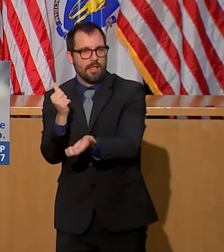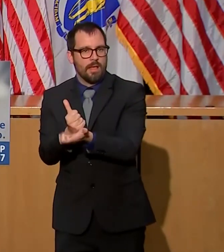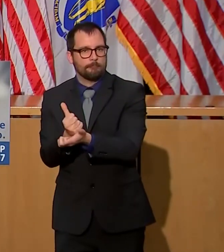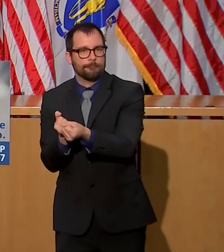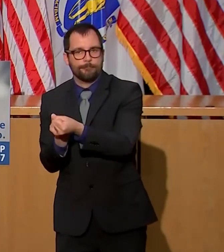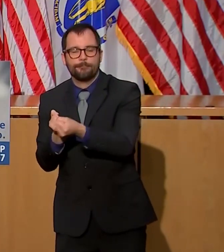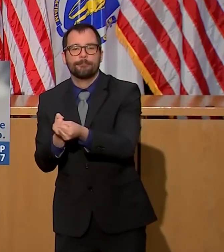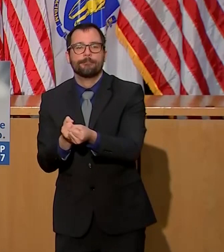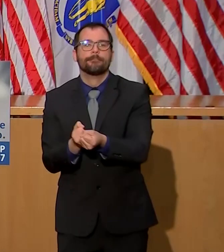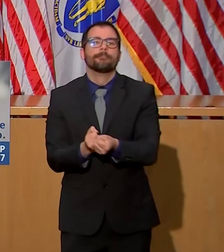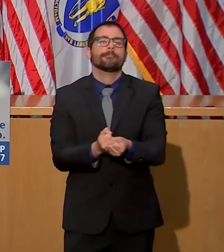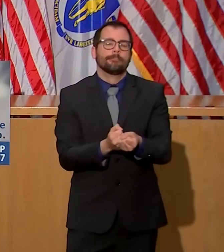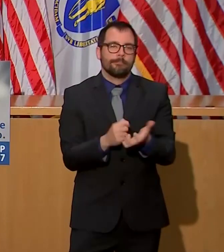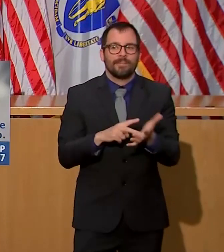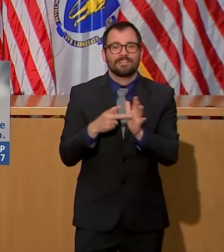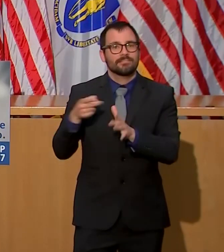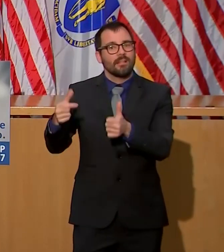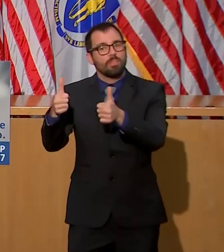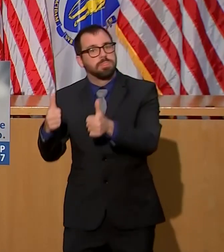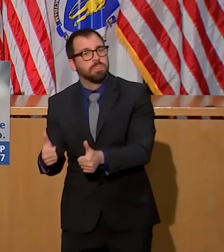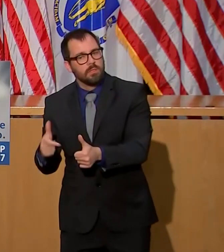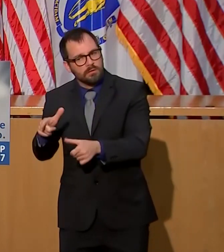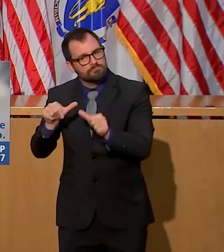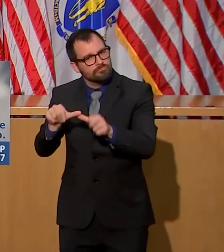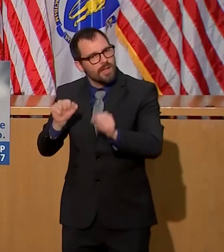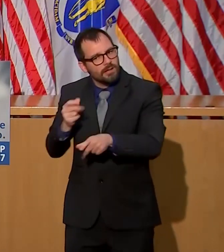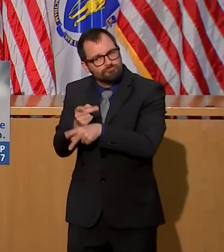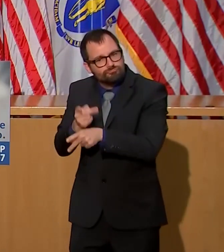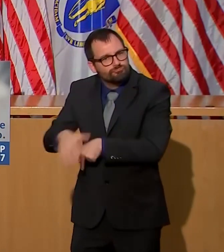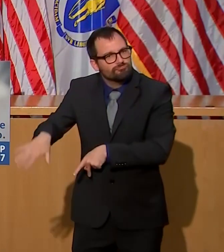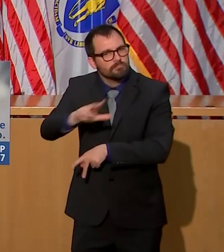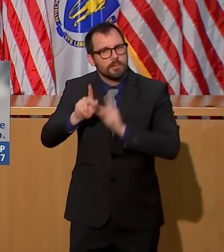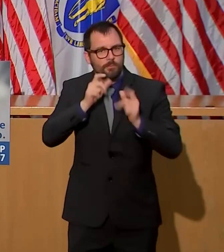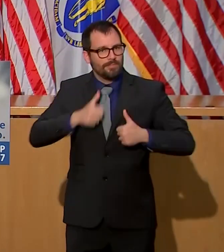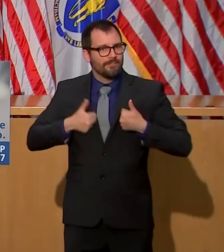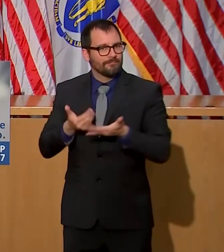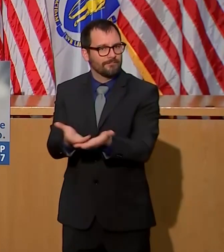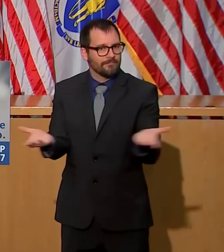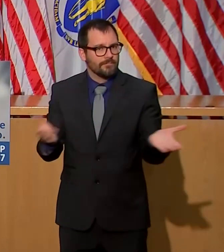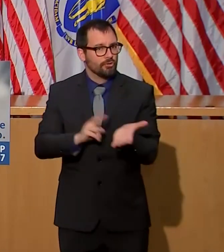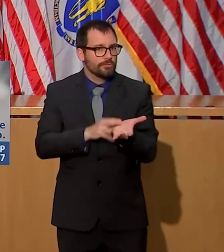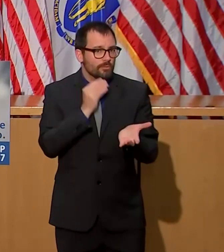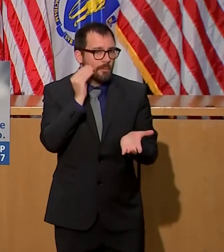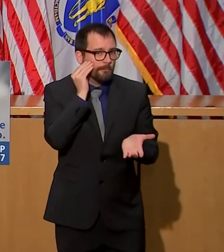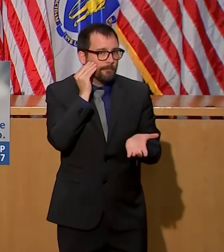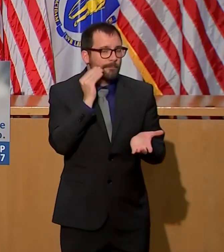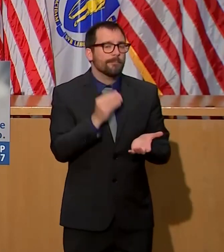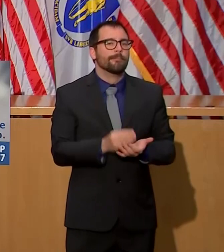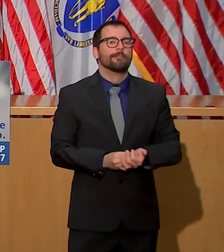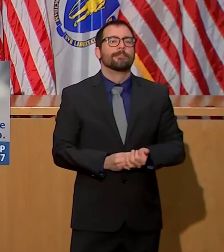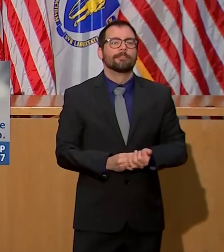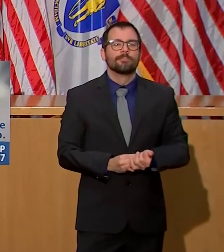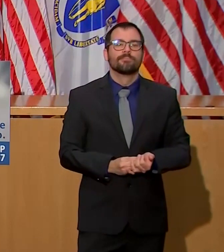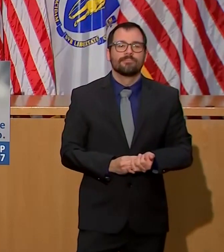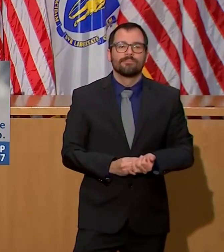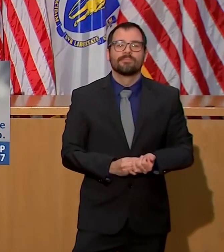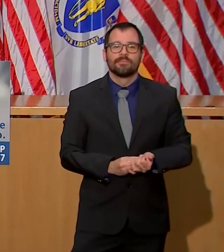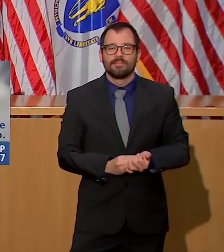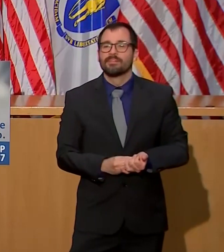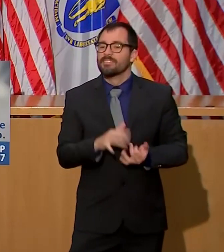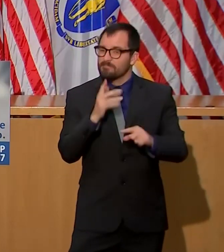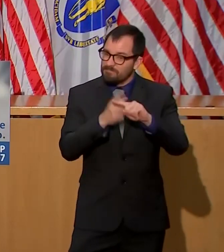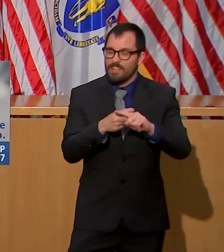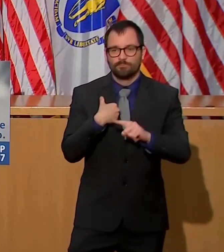mobile testing services they're already providing. This new staffing resources will be available for all nursing homes. Our